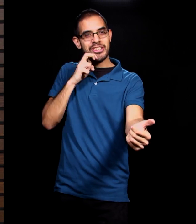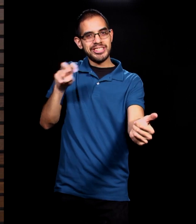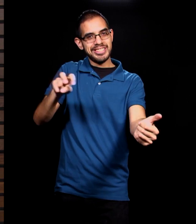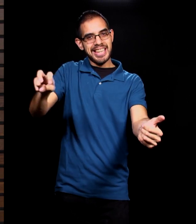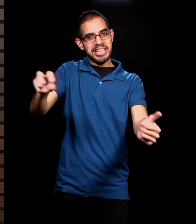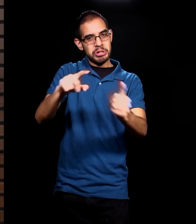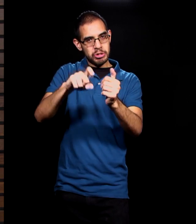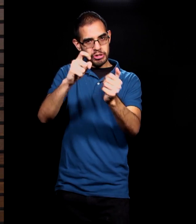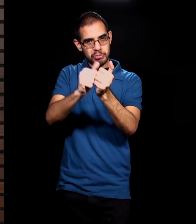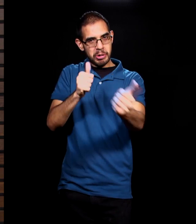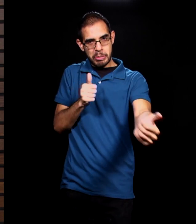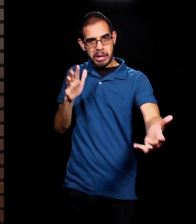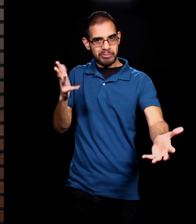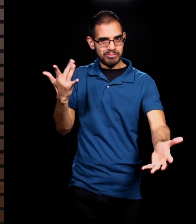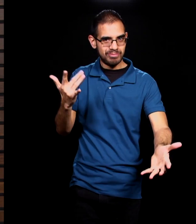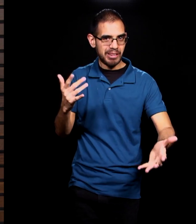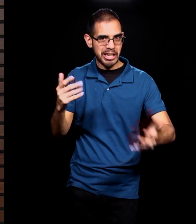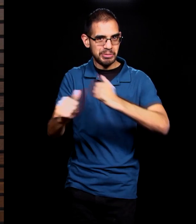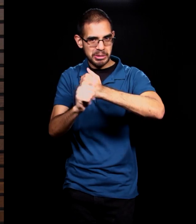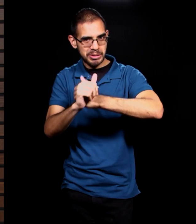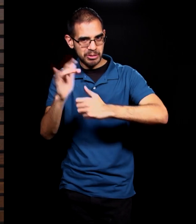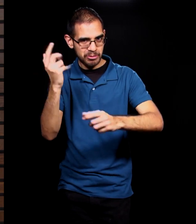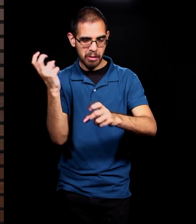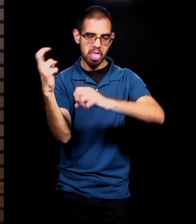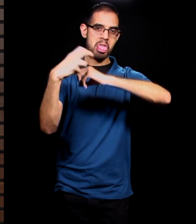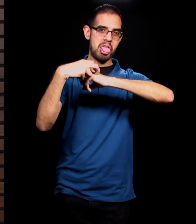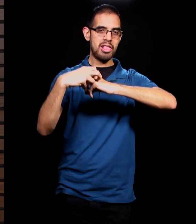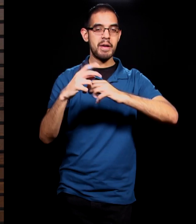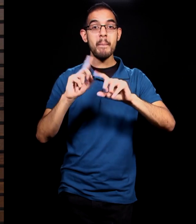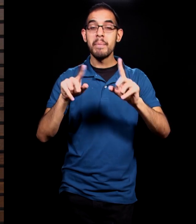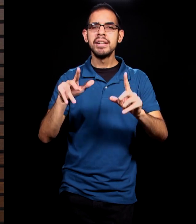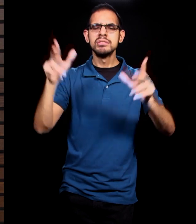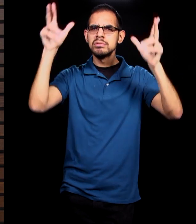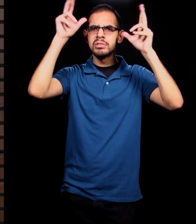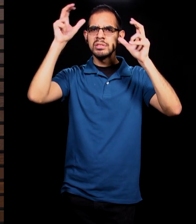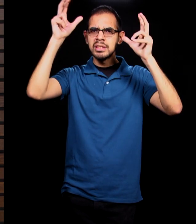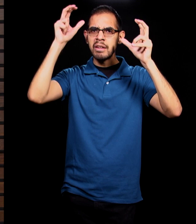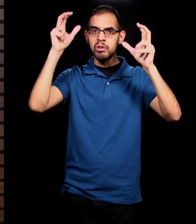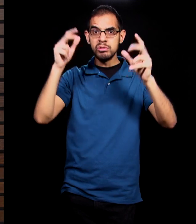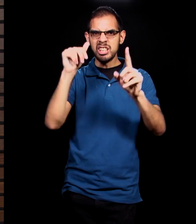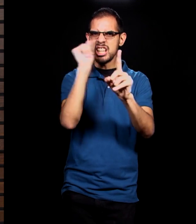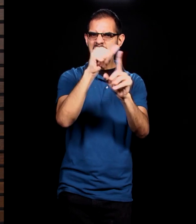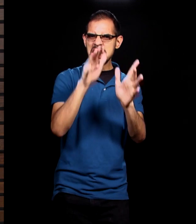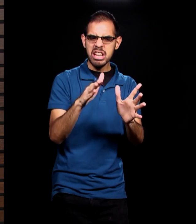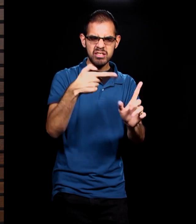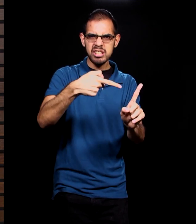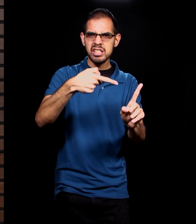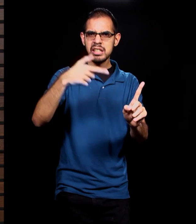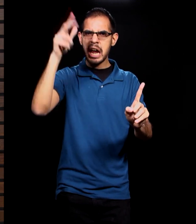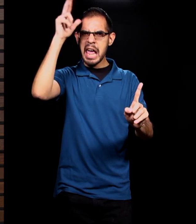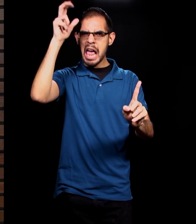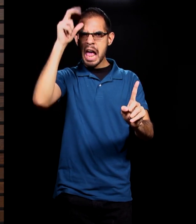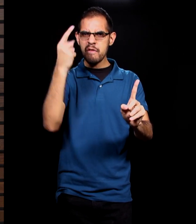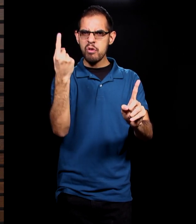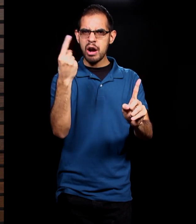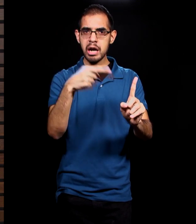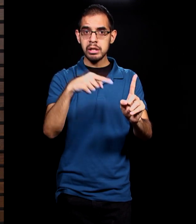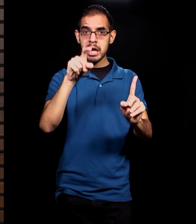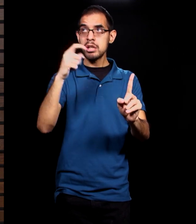God says, will put hostility between you. That's the devil, the deceiver, the evil one. I will put hostility between you and the